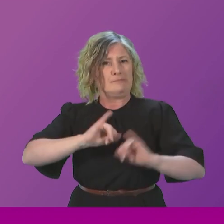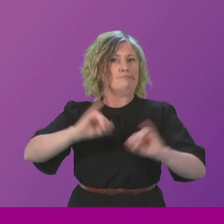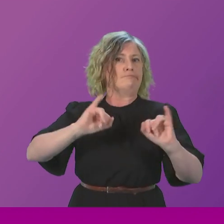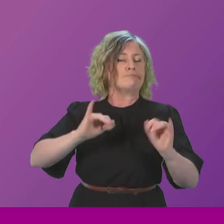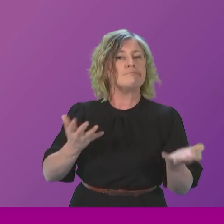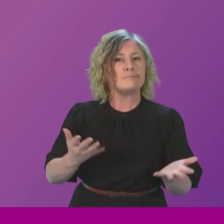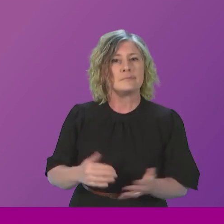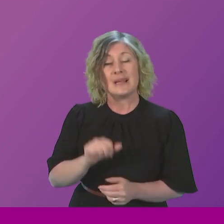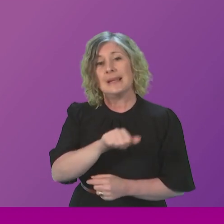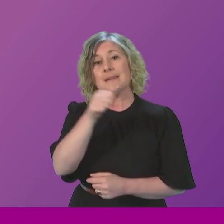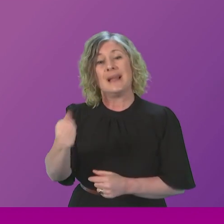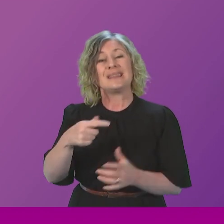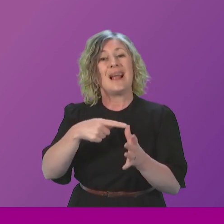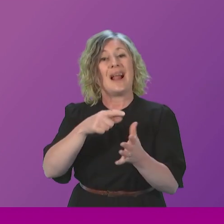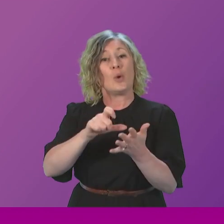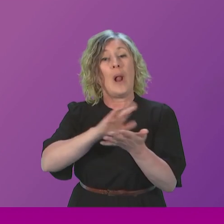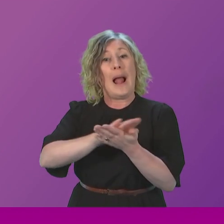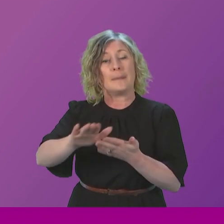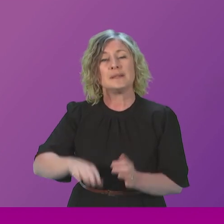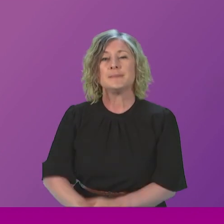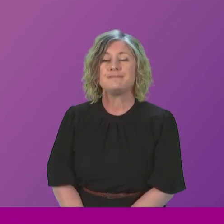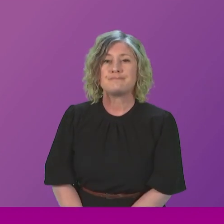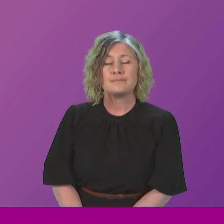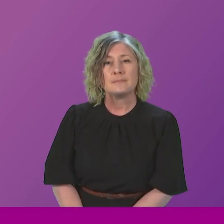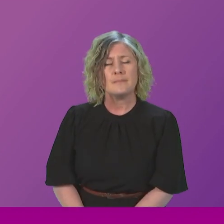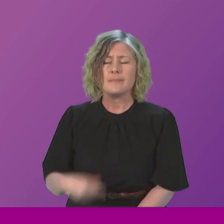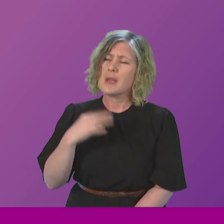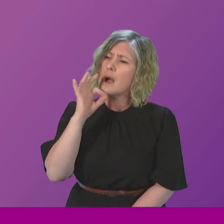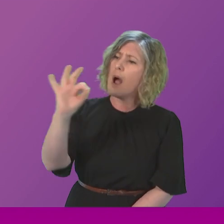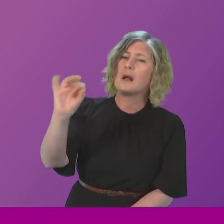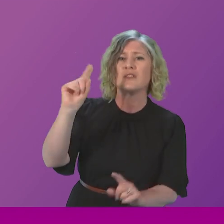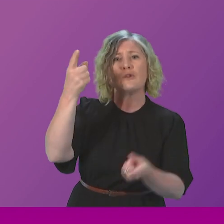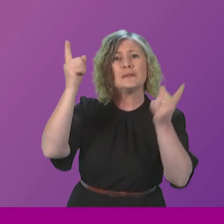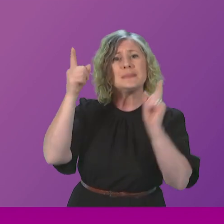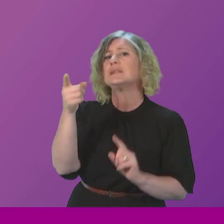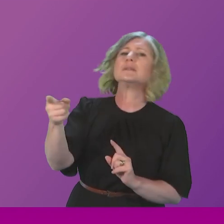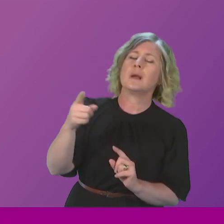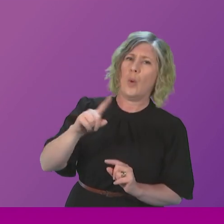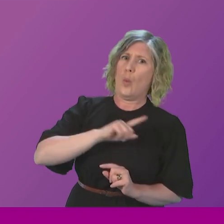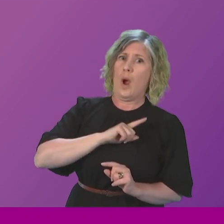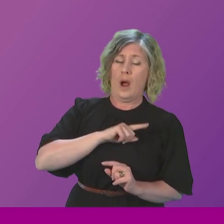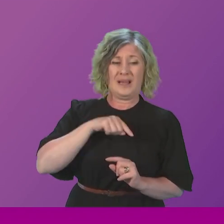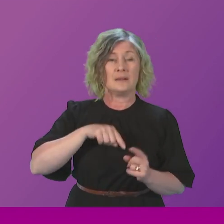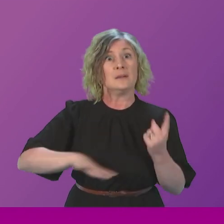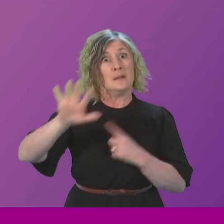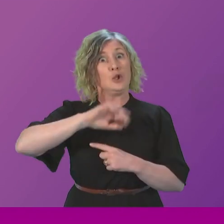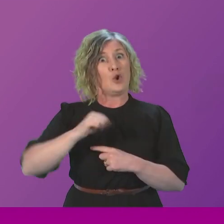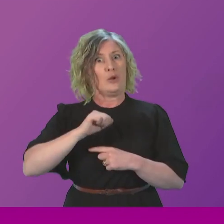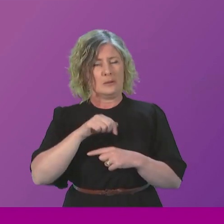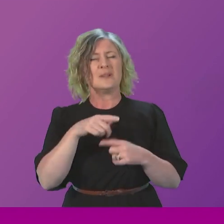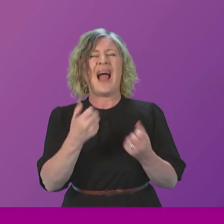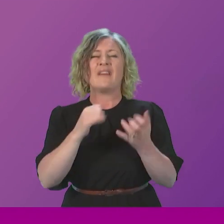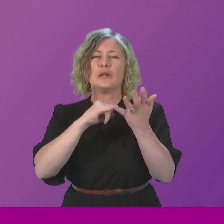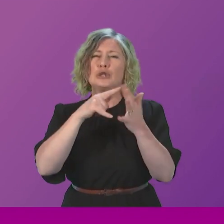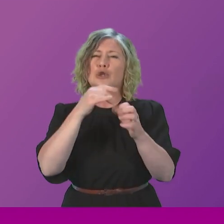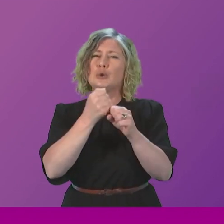Alex Cole-Hamilton. Thank you, Presiding Officer. To ask the First Minister for what reason only 4% of Scotland's sewage discharge points are